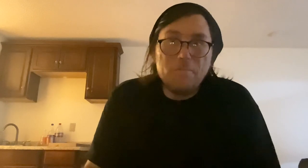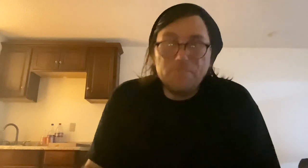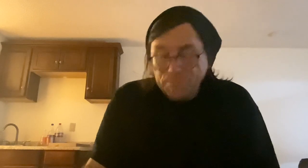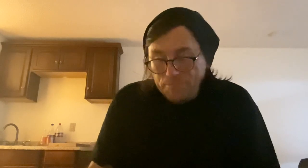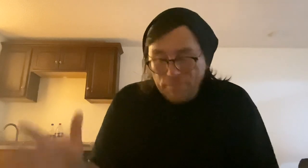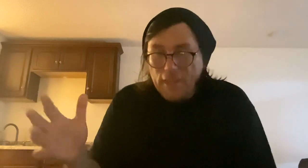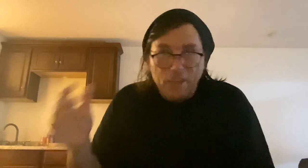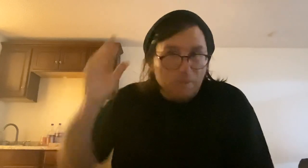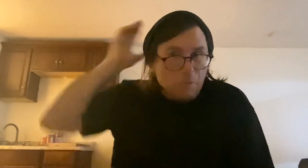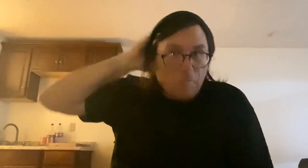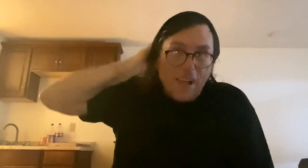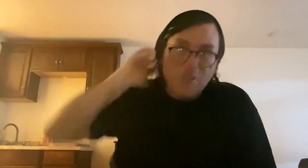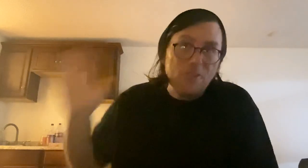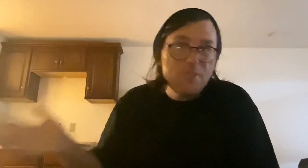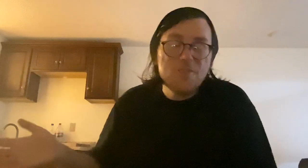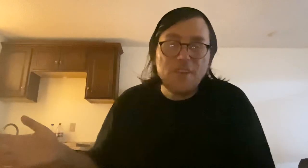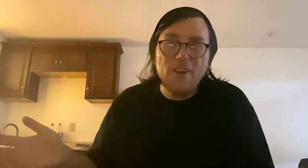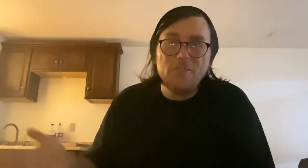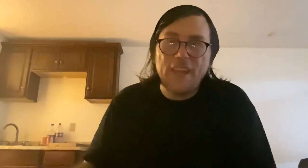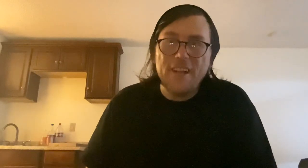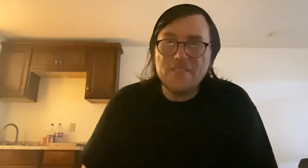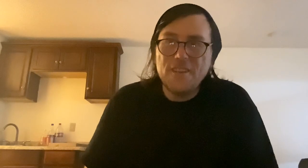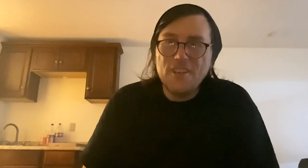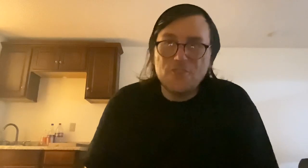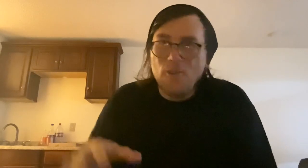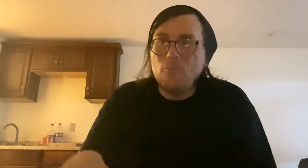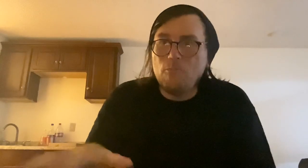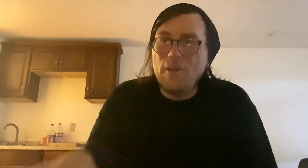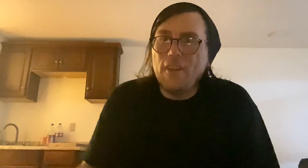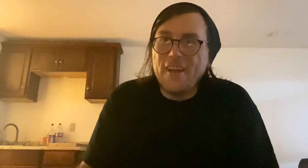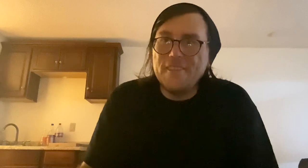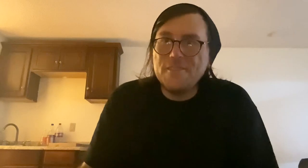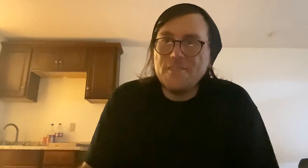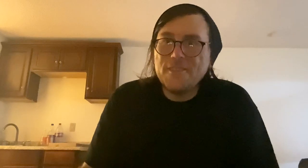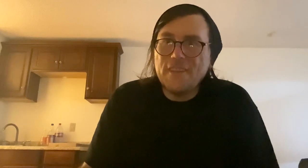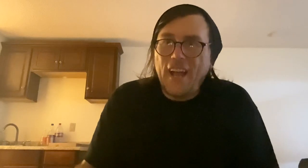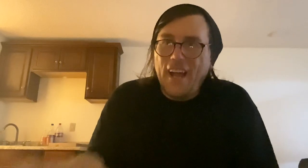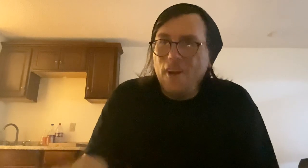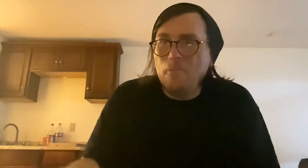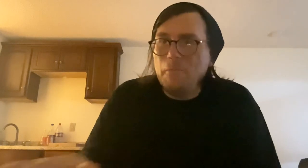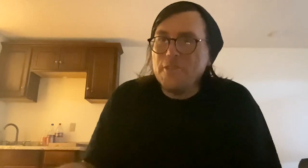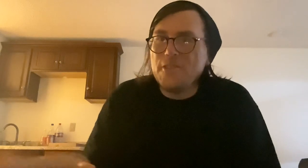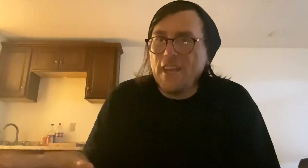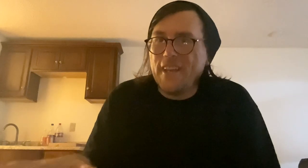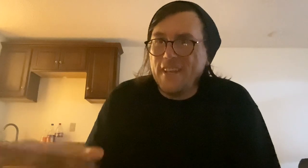Even professionals, you know, that don't realize how much they can